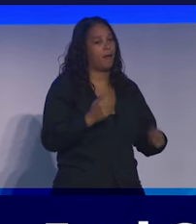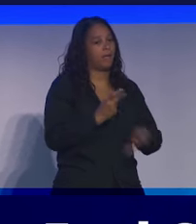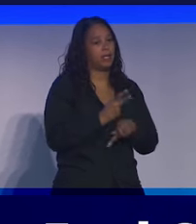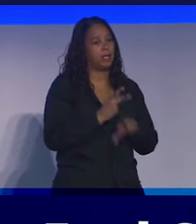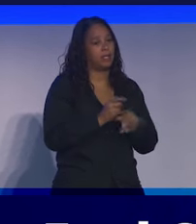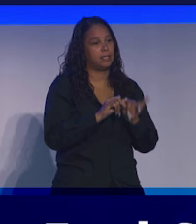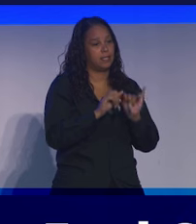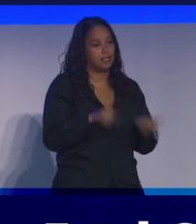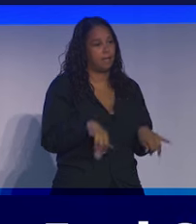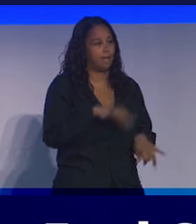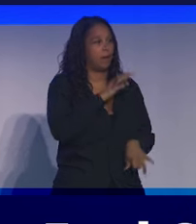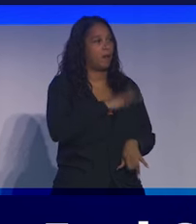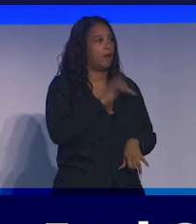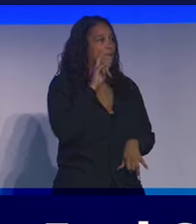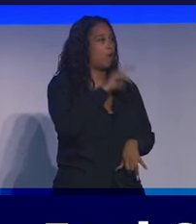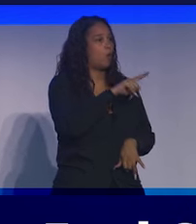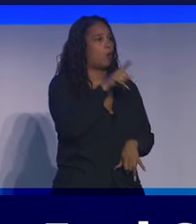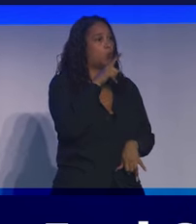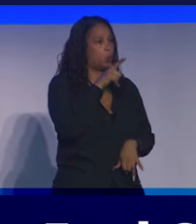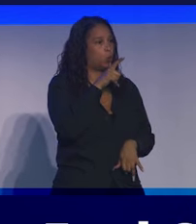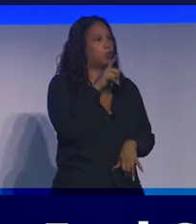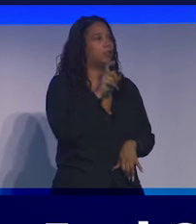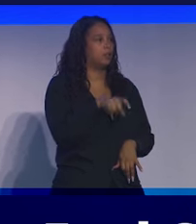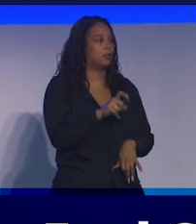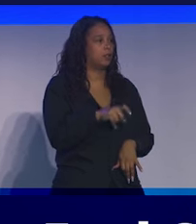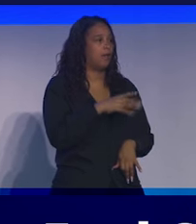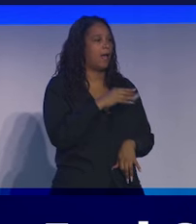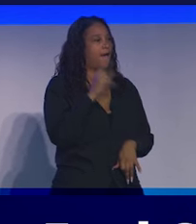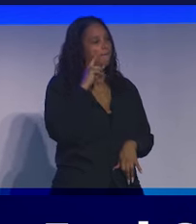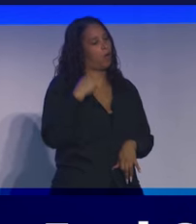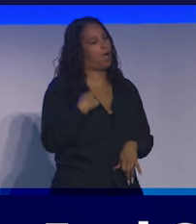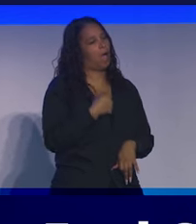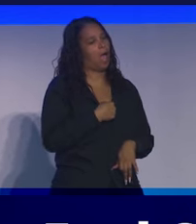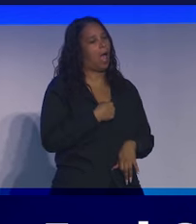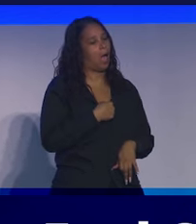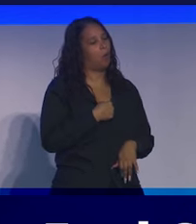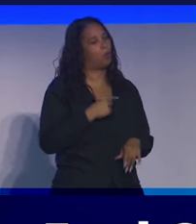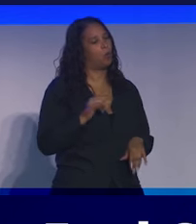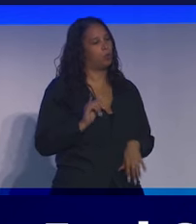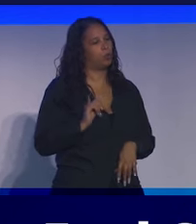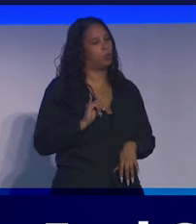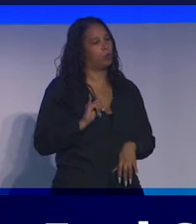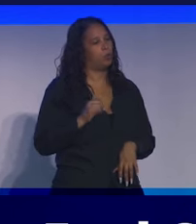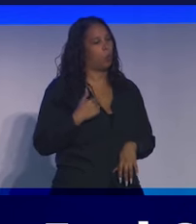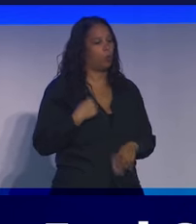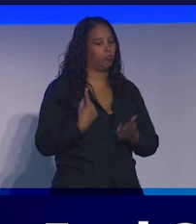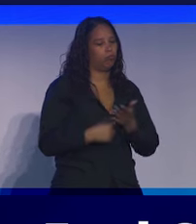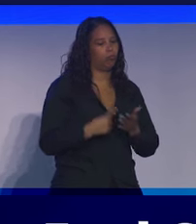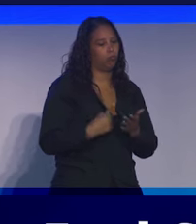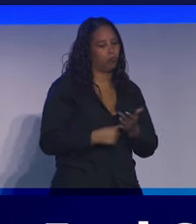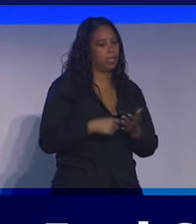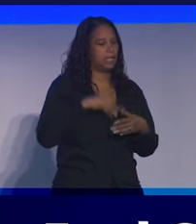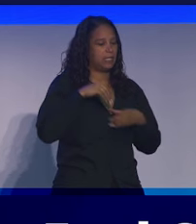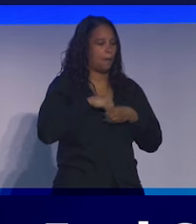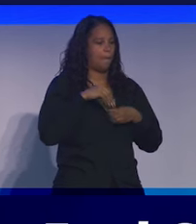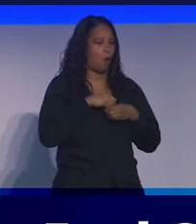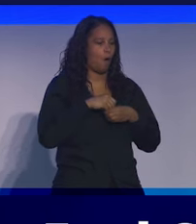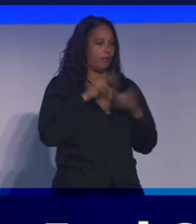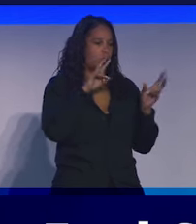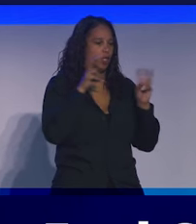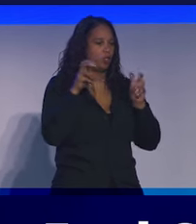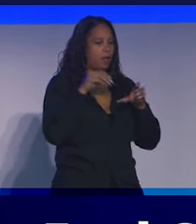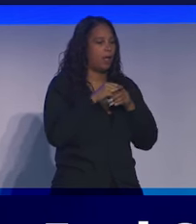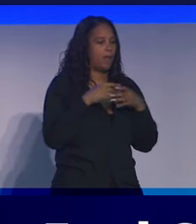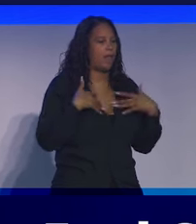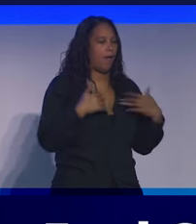those who deserve it and for our own sakes because I think as we talked about, this is as much a moral issue for each of us in the healthcare